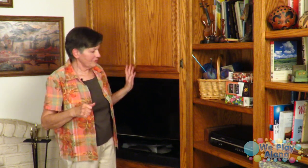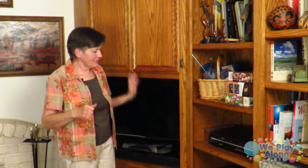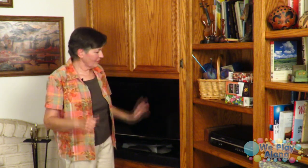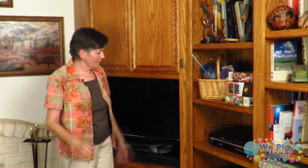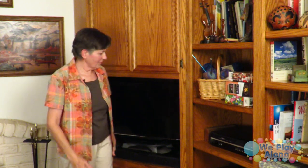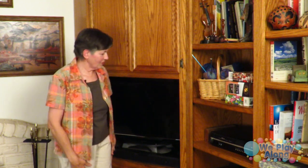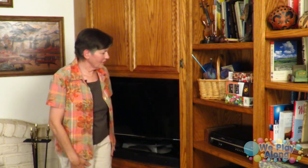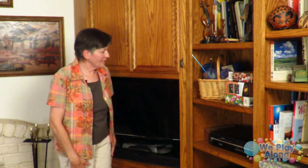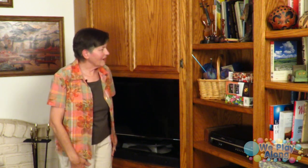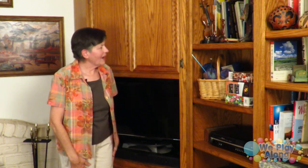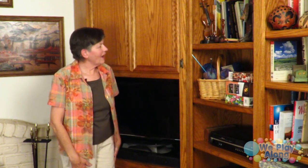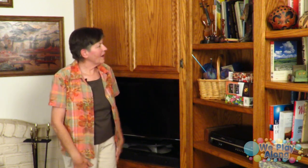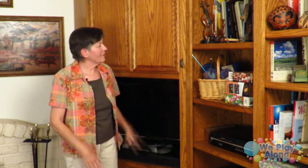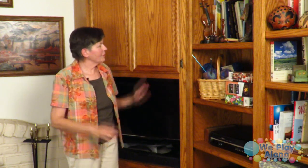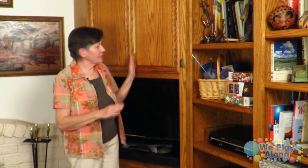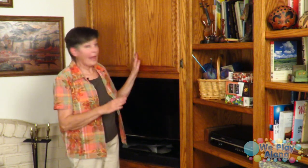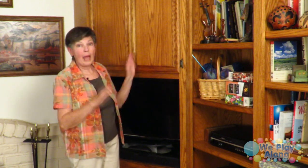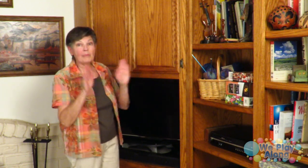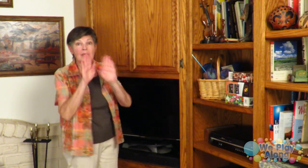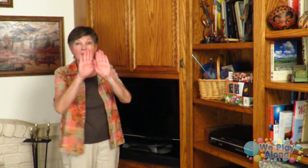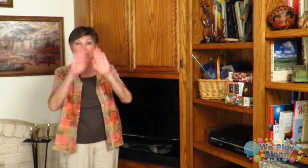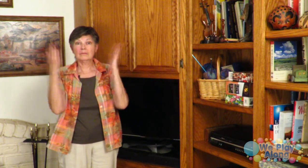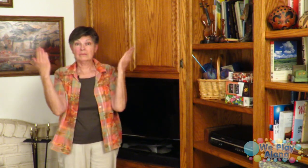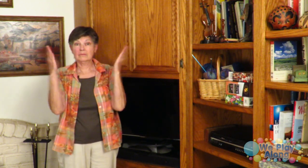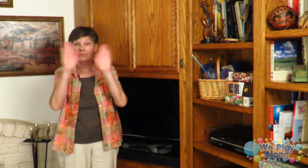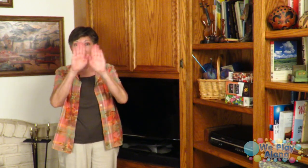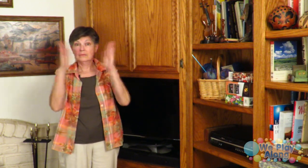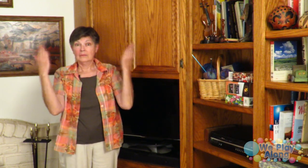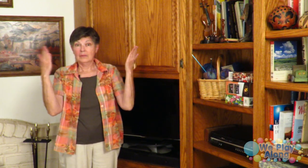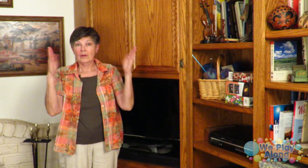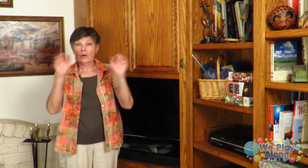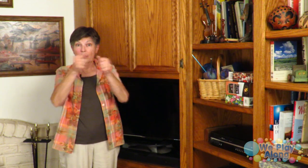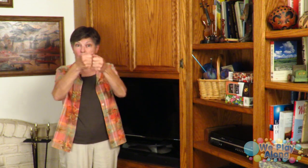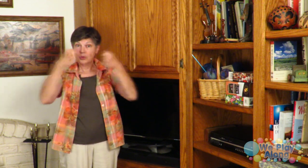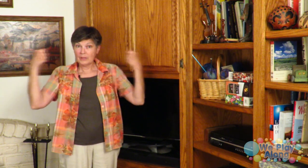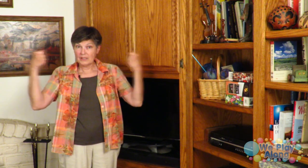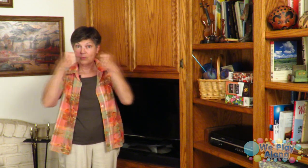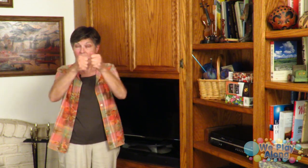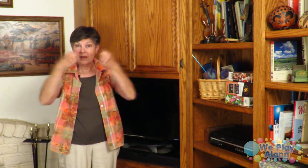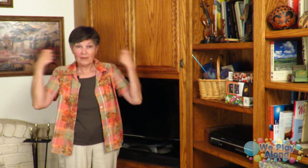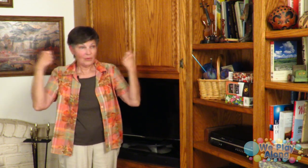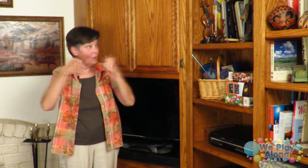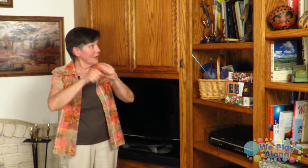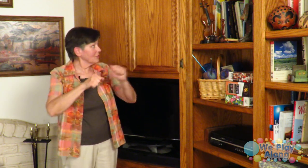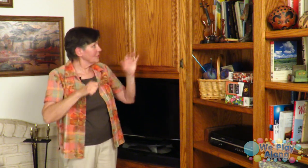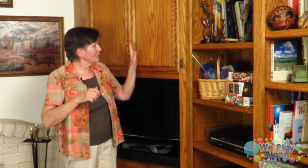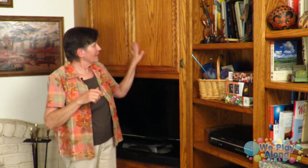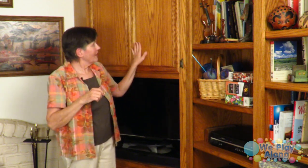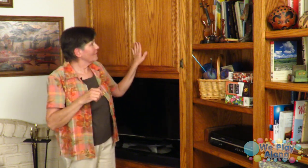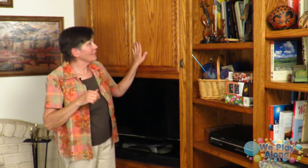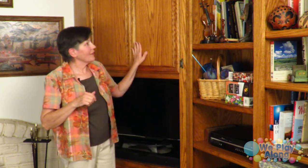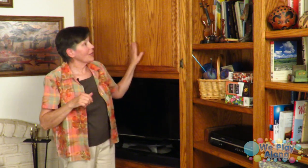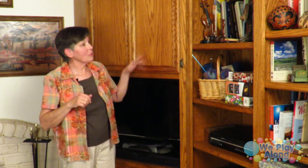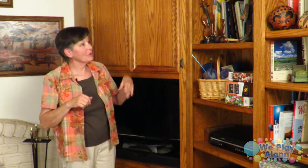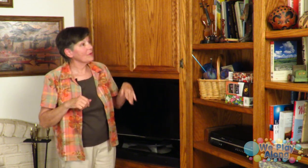of stuff in here there's a cabinet or you could do it this way if you wanted to for the cupboard